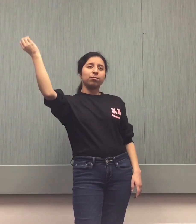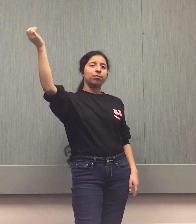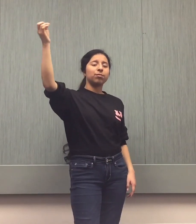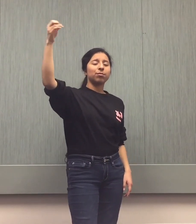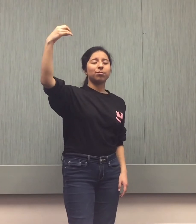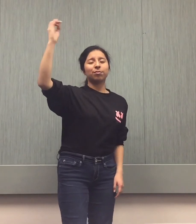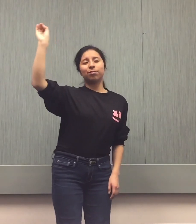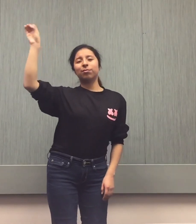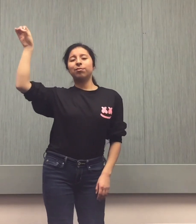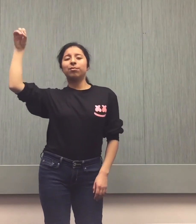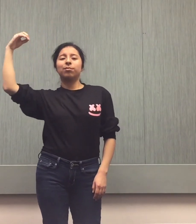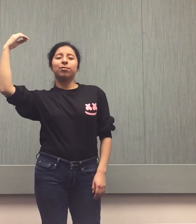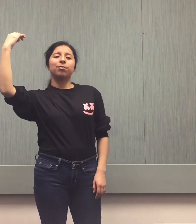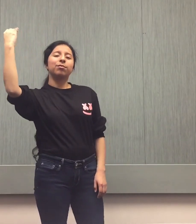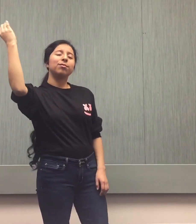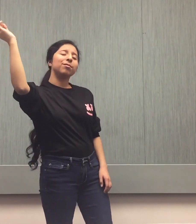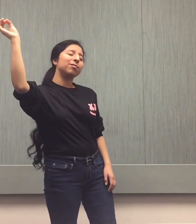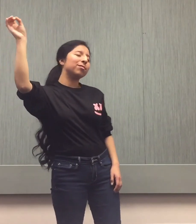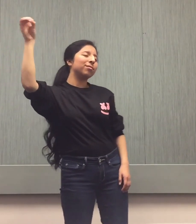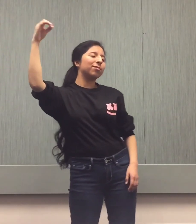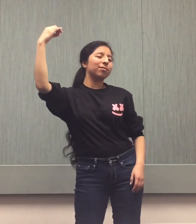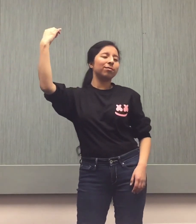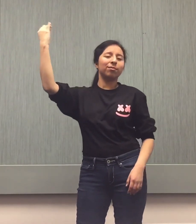-S F-R-I-N